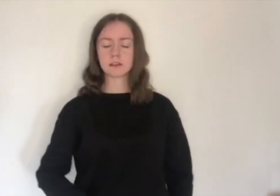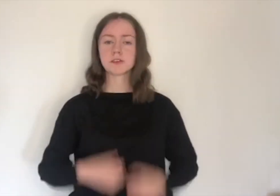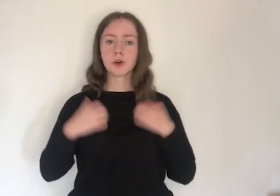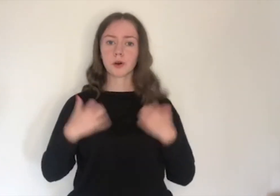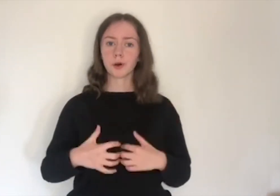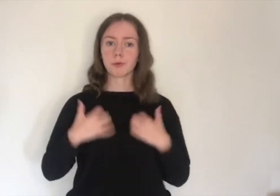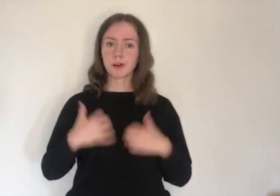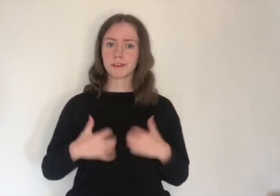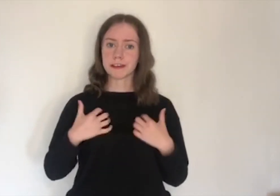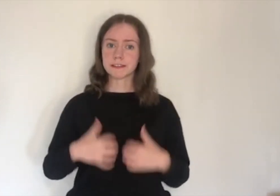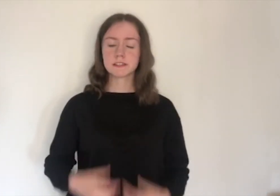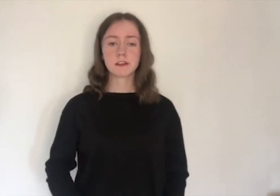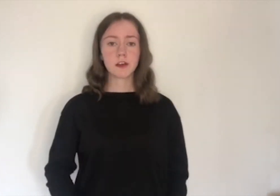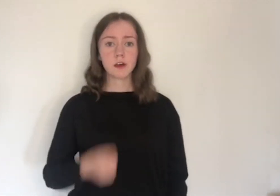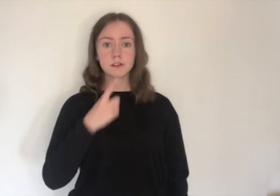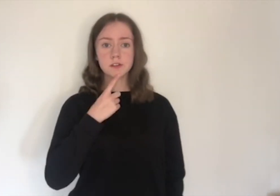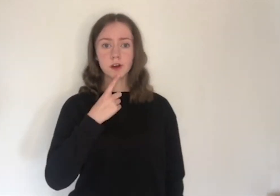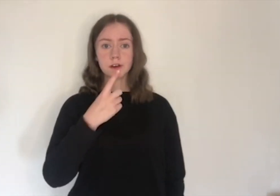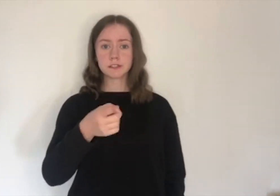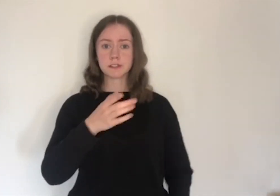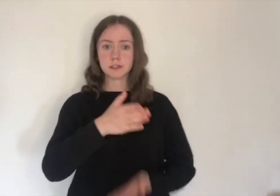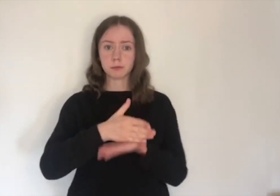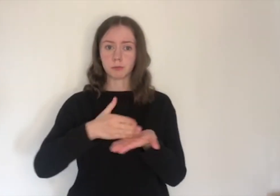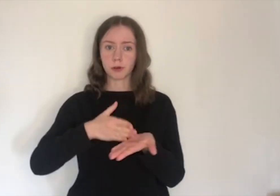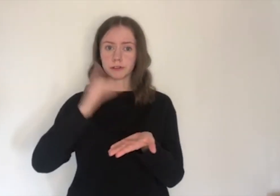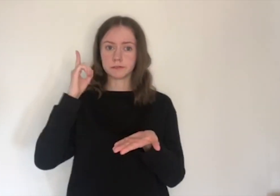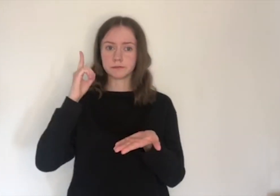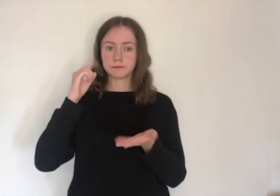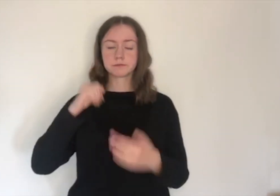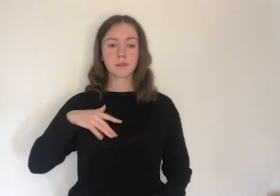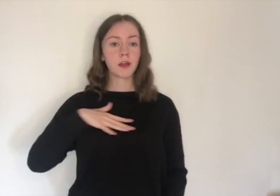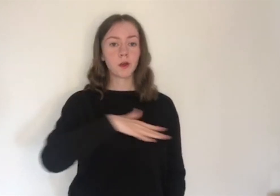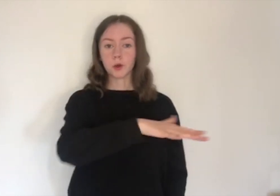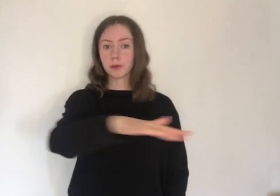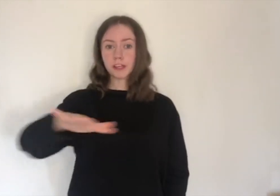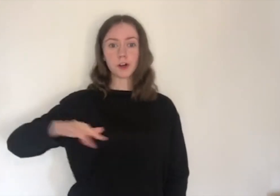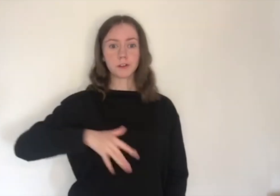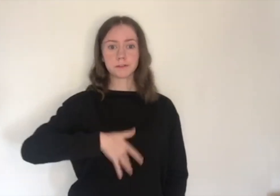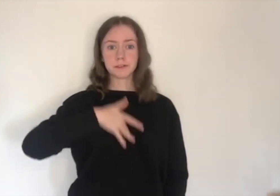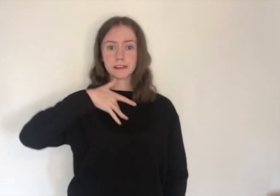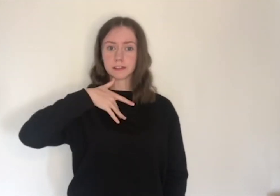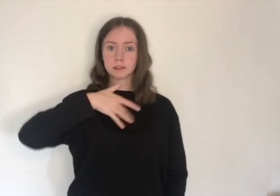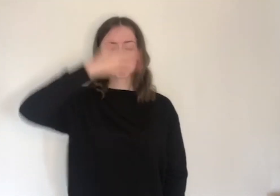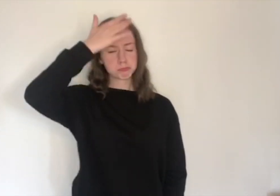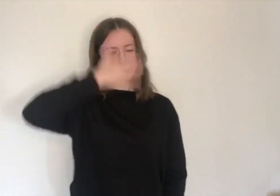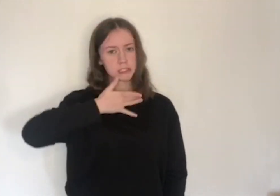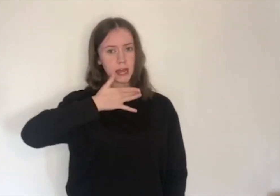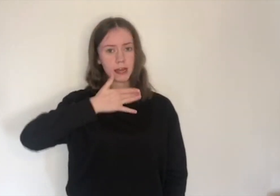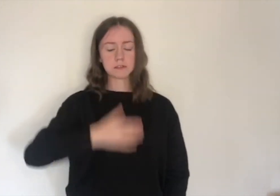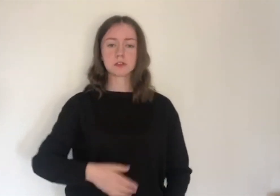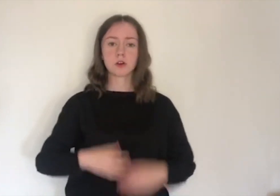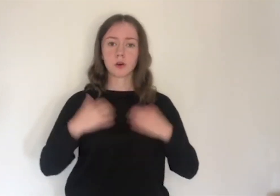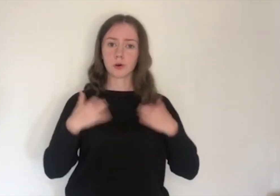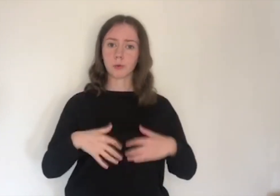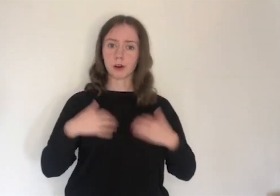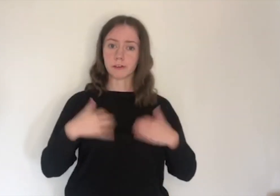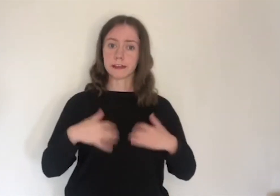or worried, talk to someone. We all feel sad or worried